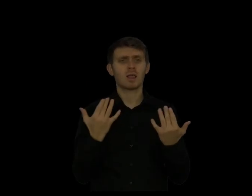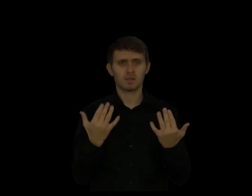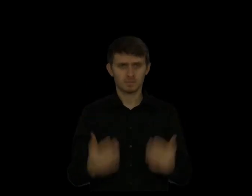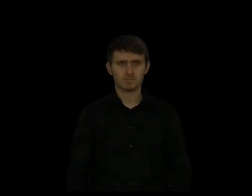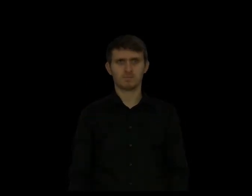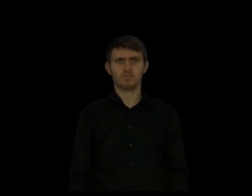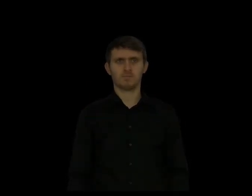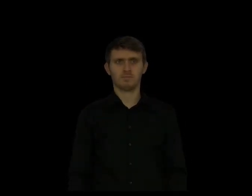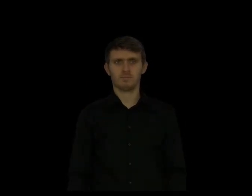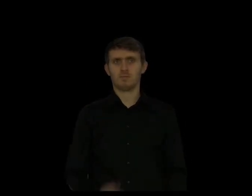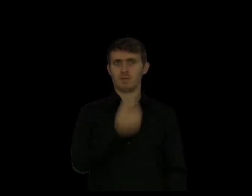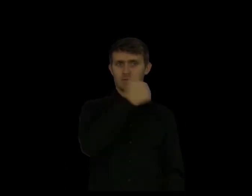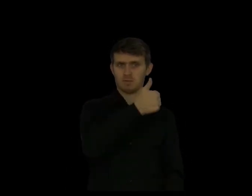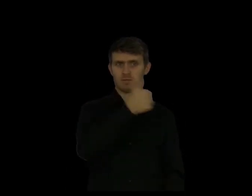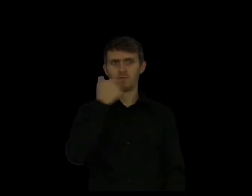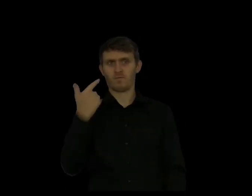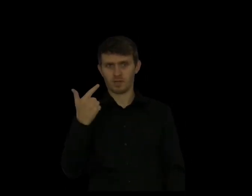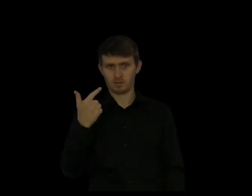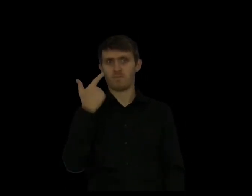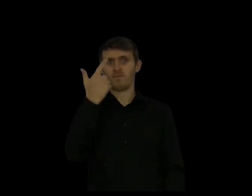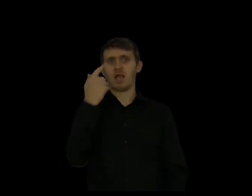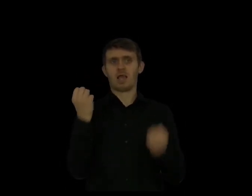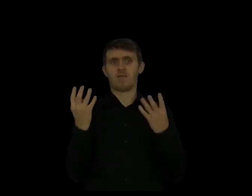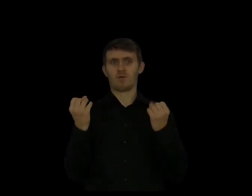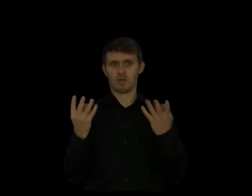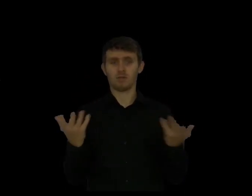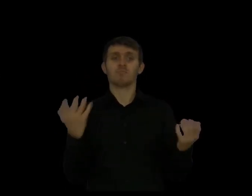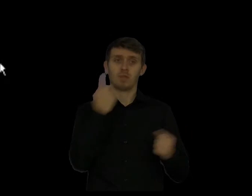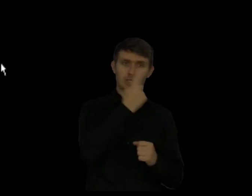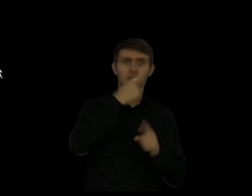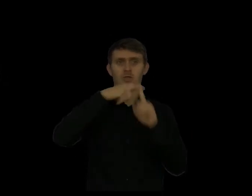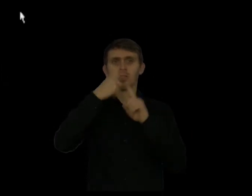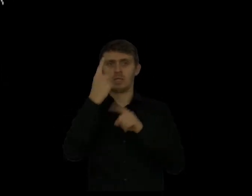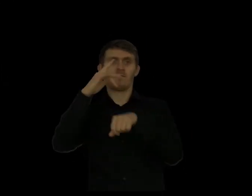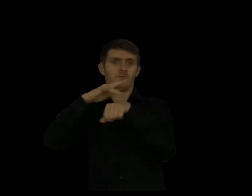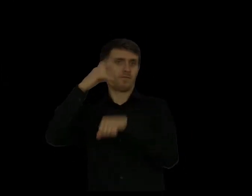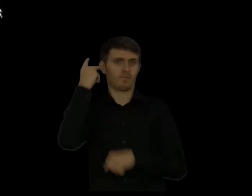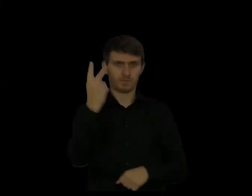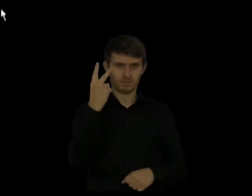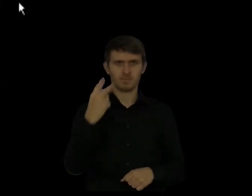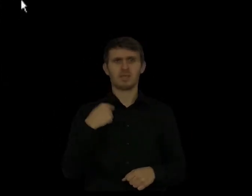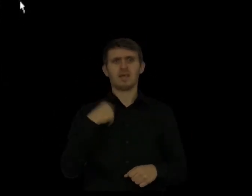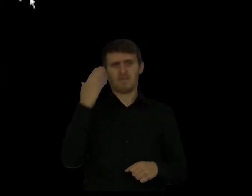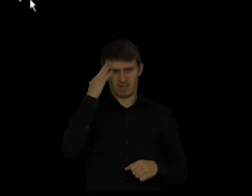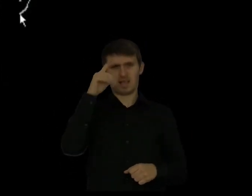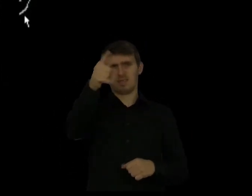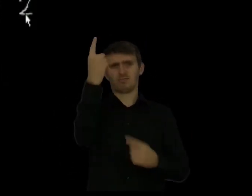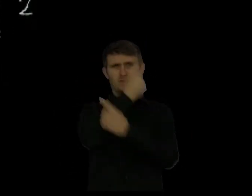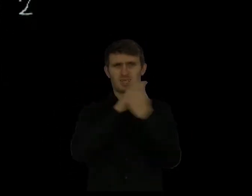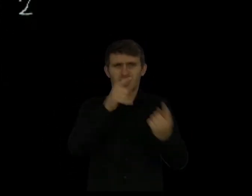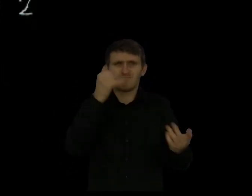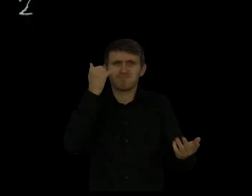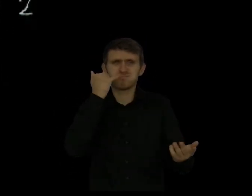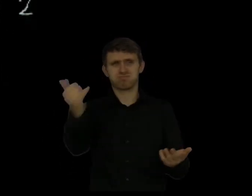how many avocados do I now have? Well, let's say I have one, two avocados. So 1 plus 1 is equal to 2.